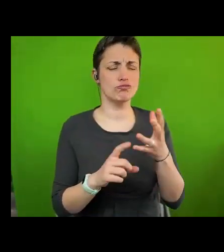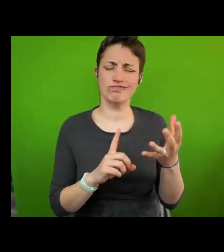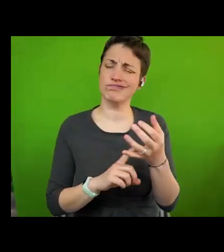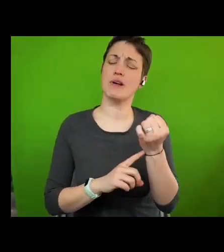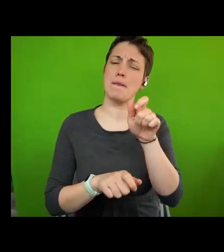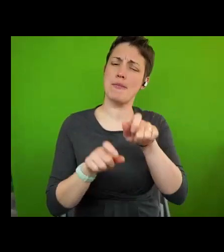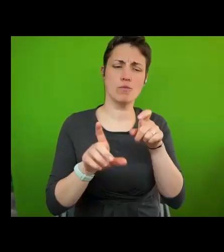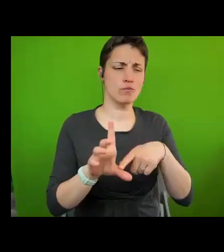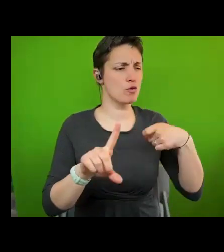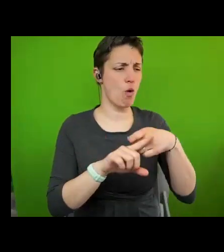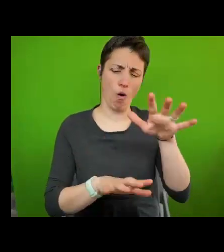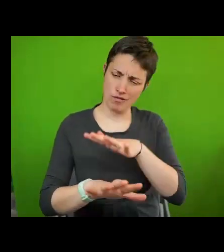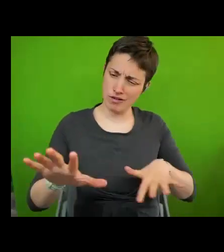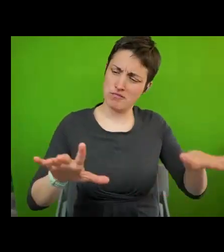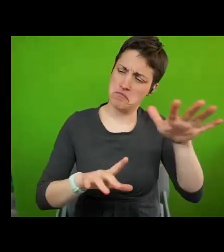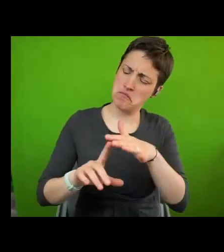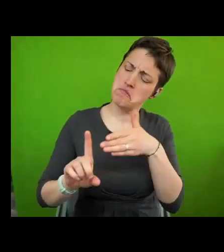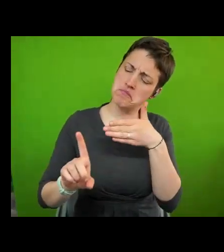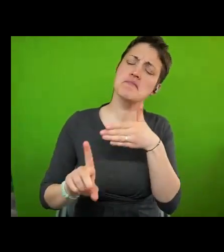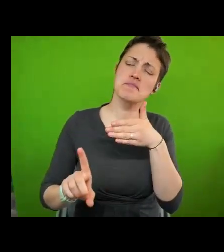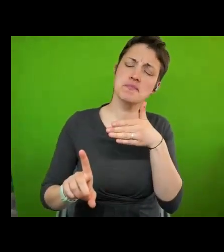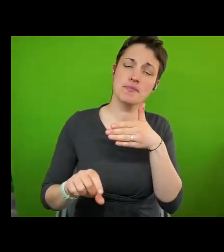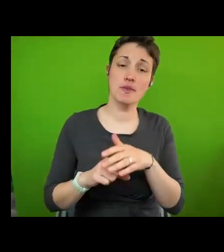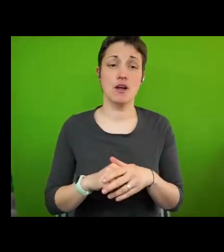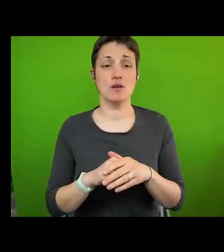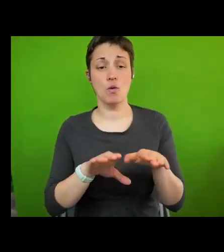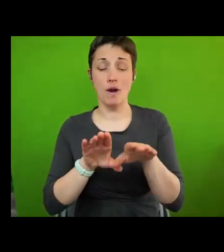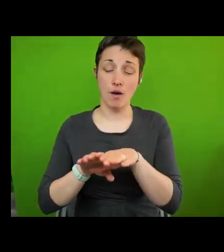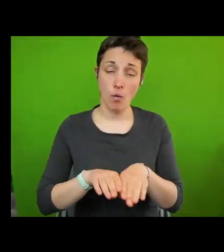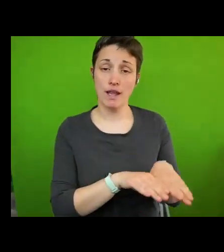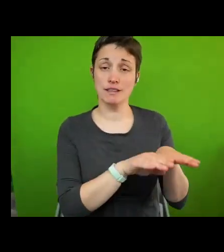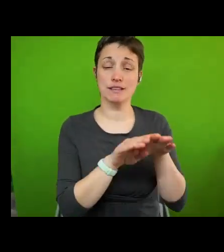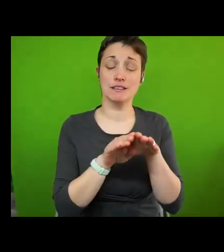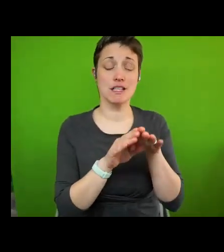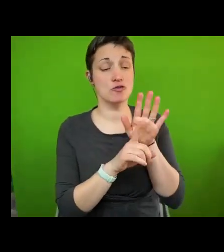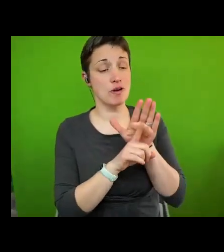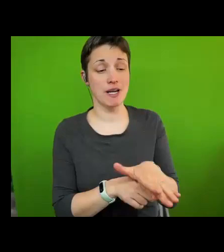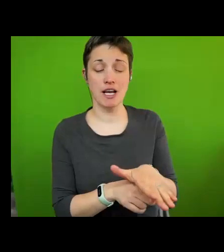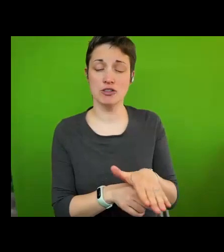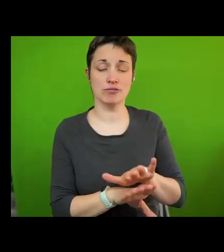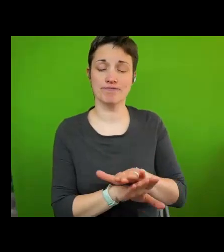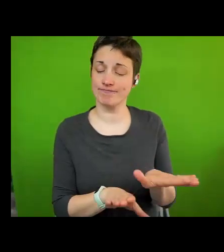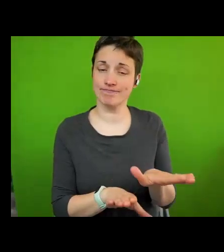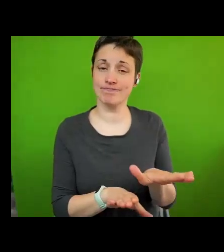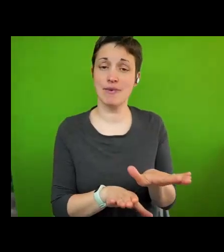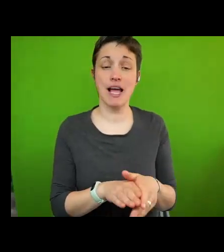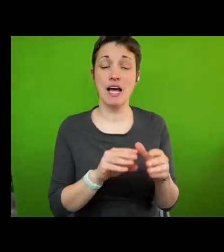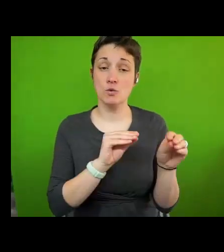York themselves. Those are equality and non-discrimination, education,